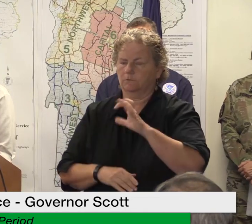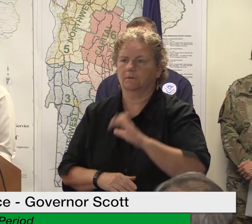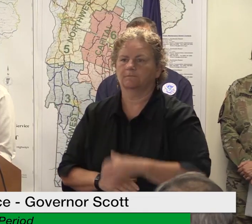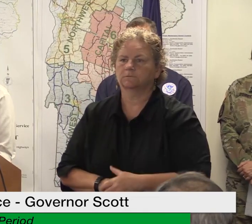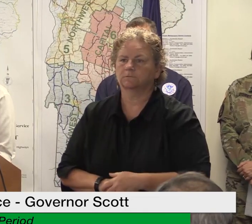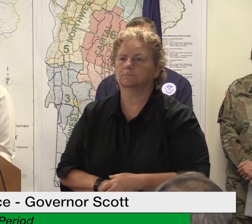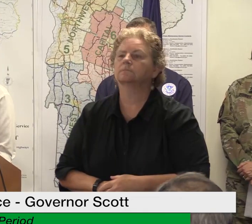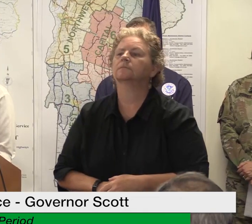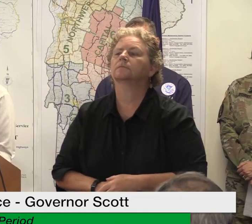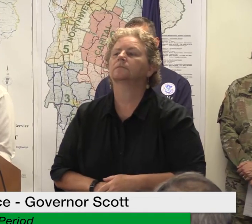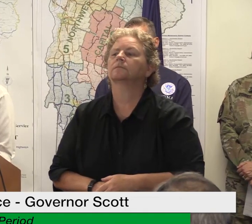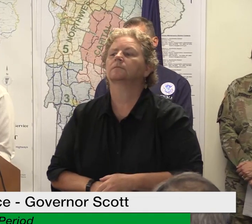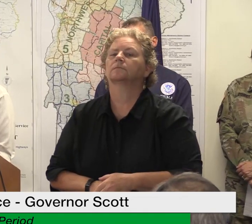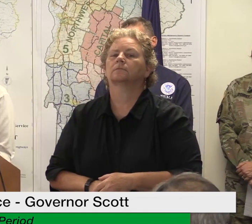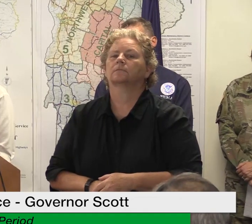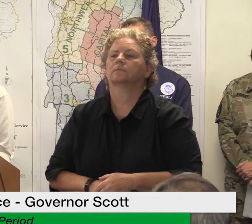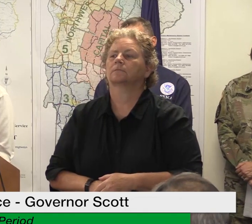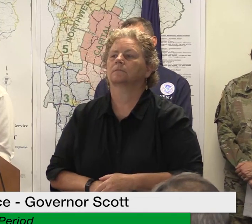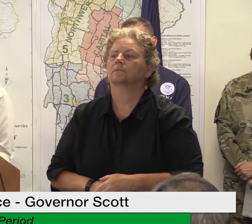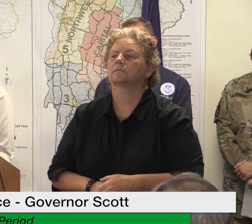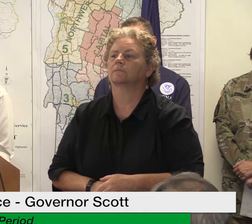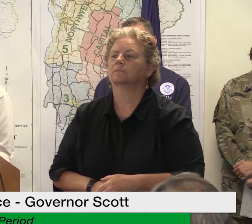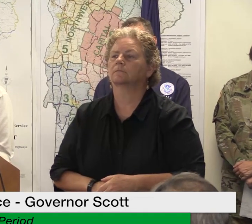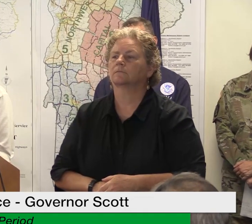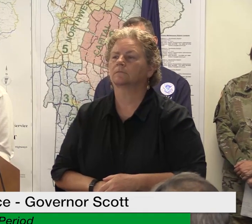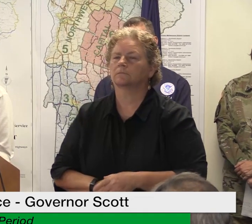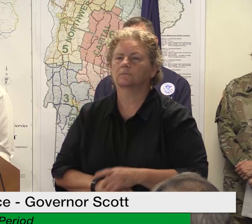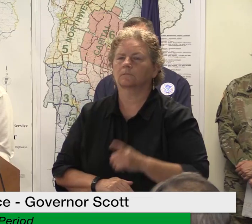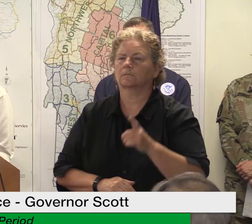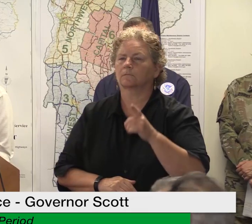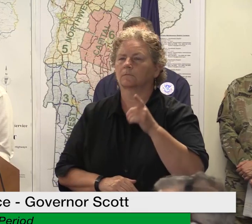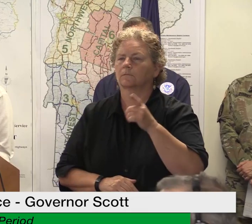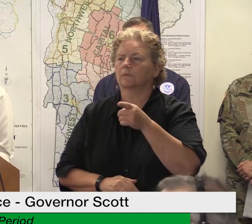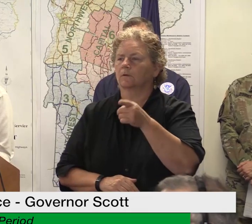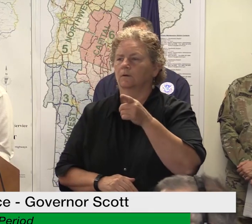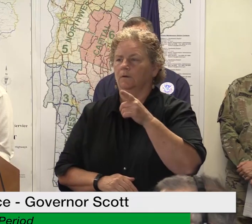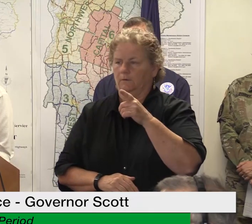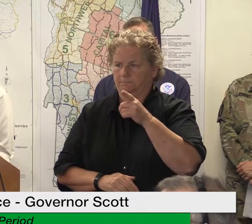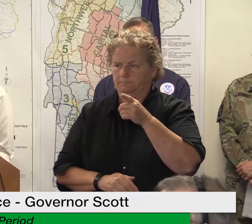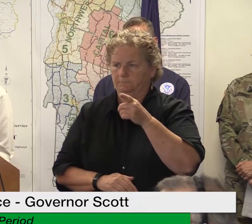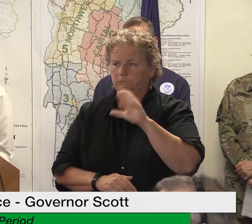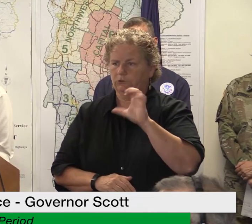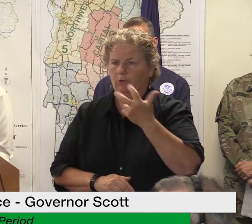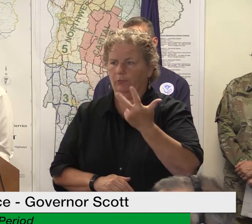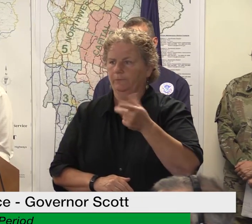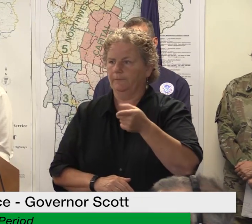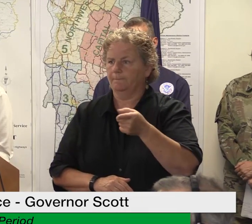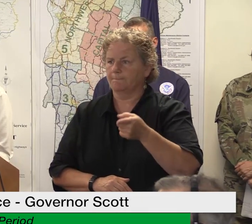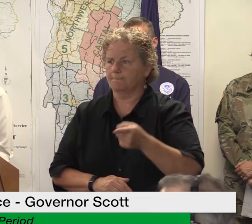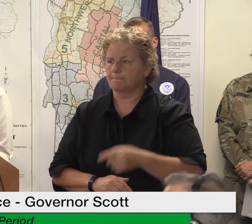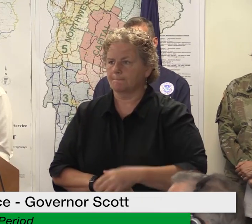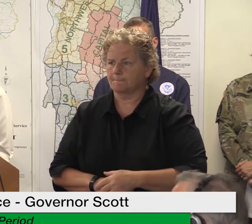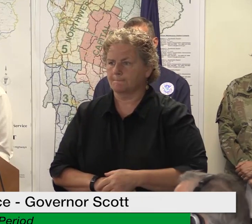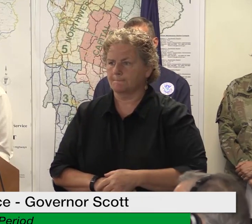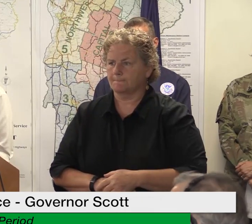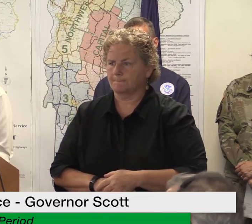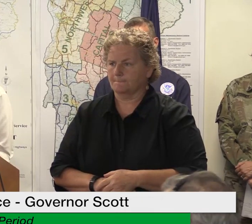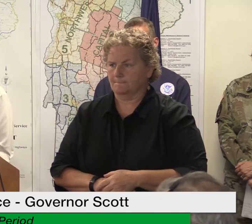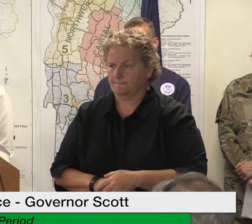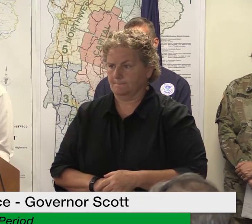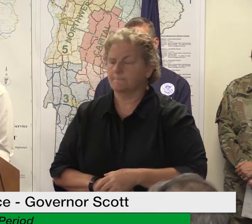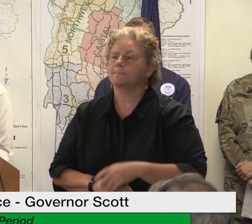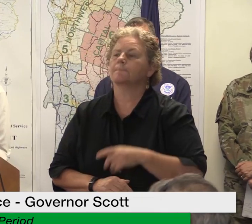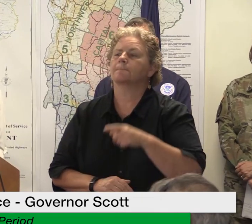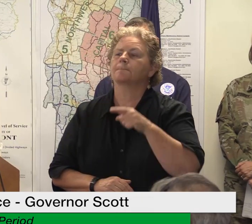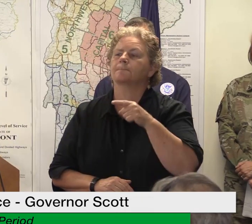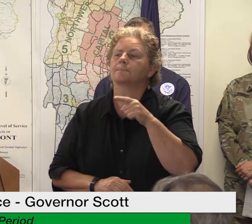more of a clarifying question we've heard about reporting damages to 211 but also reporting them directly to fema do people need to do